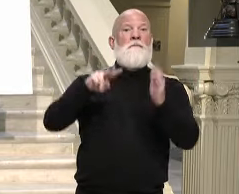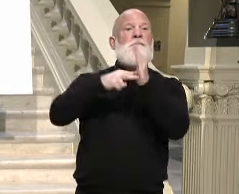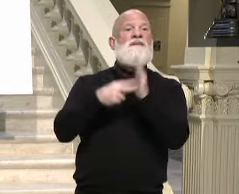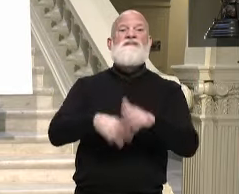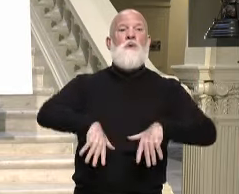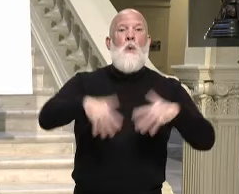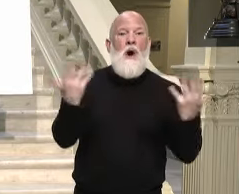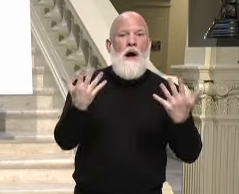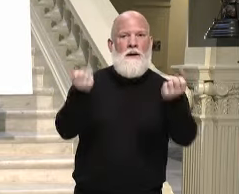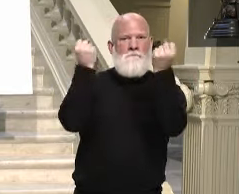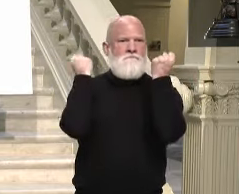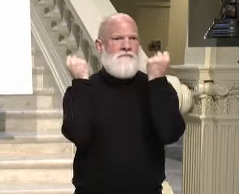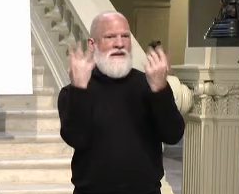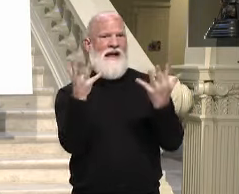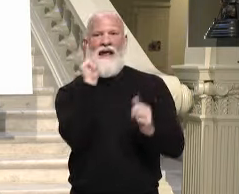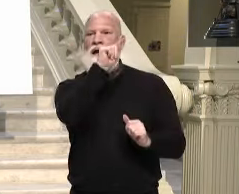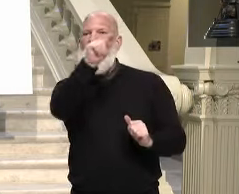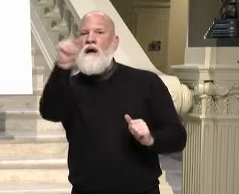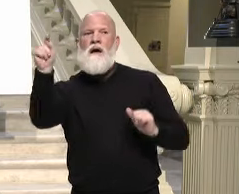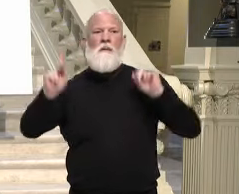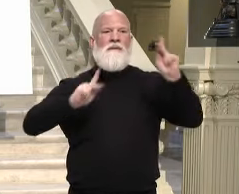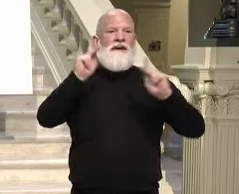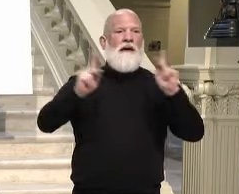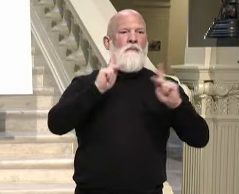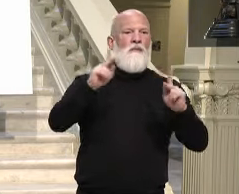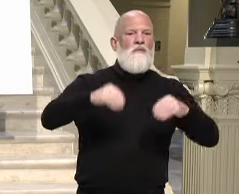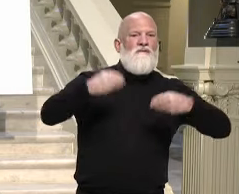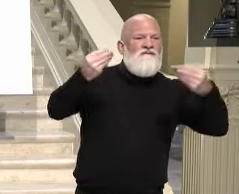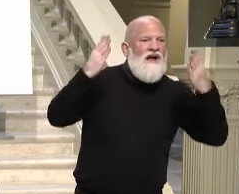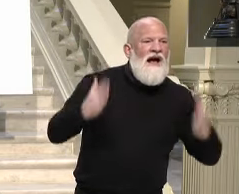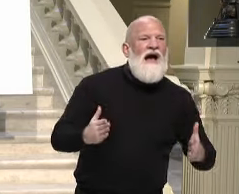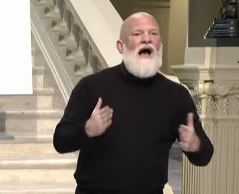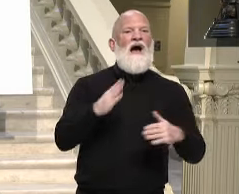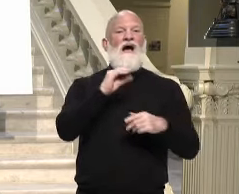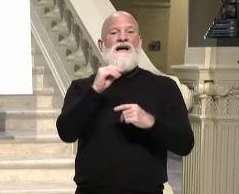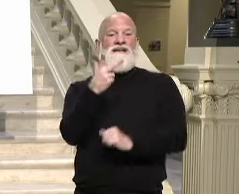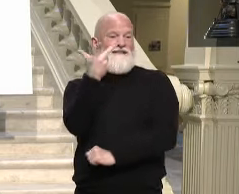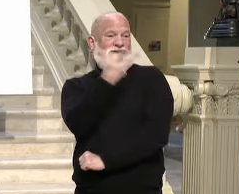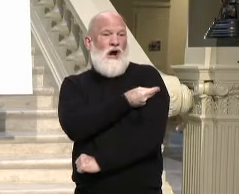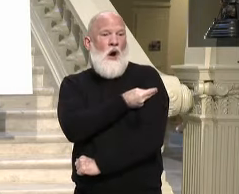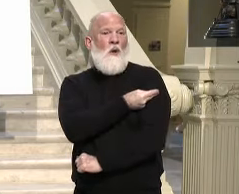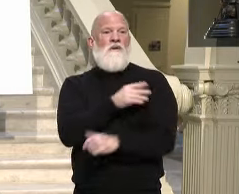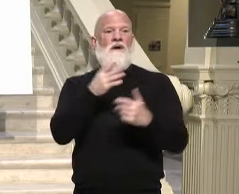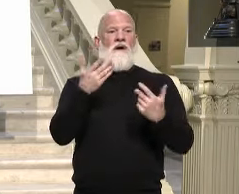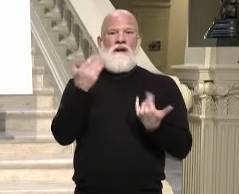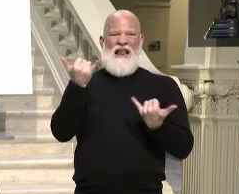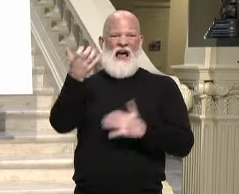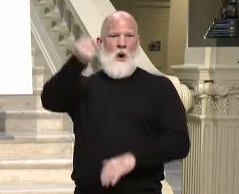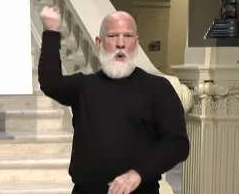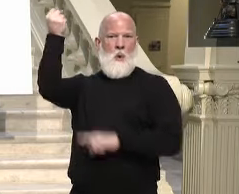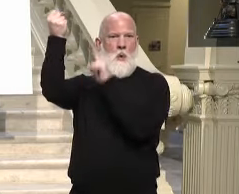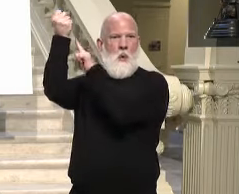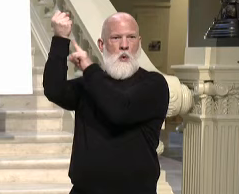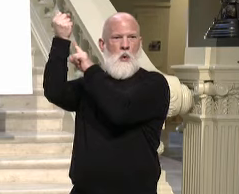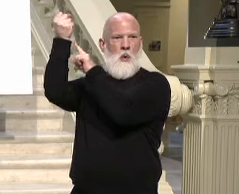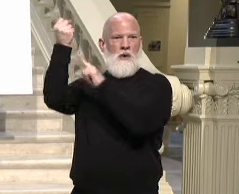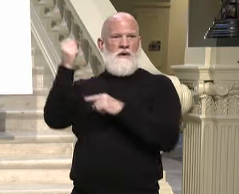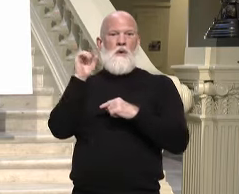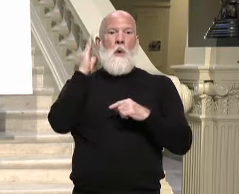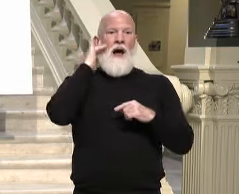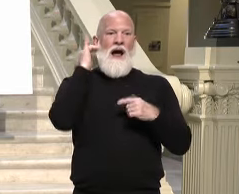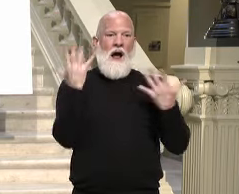state was the result of intense demand here in Georgia when we first expanded eligibility back in mid